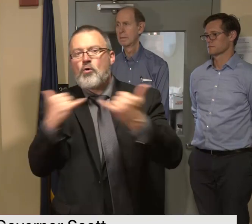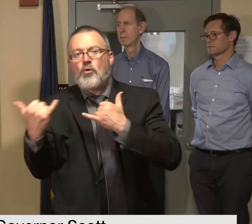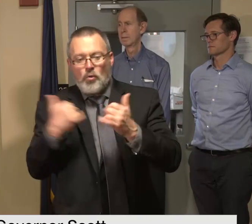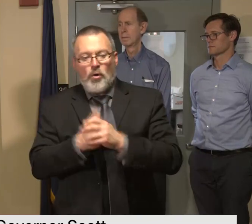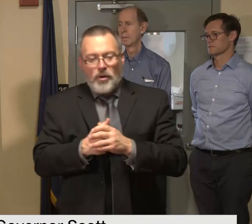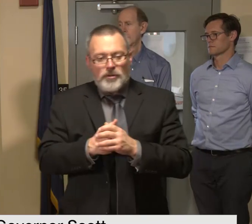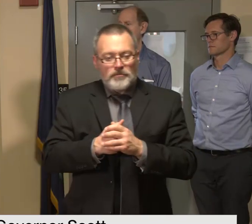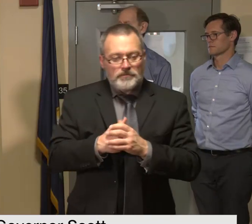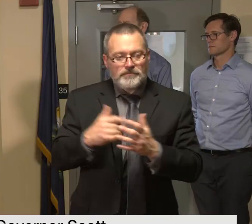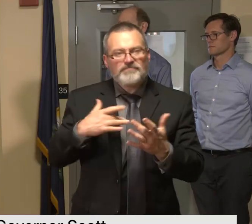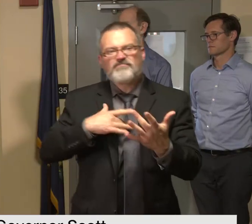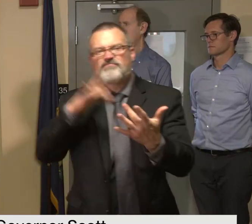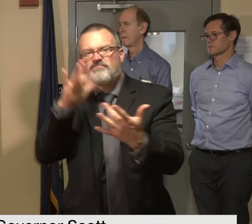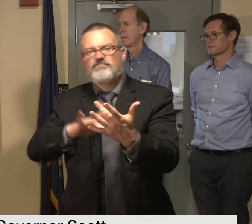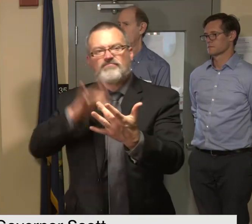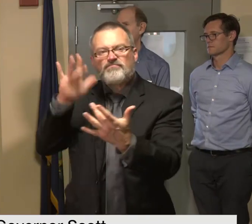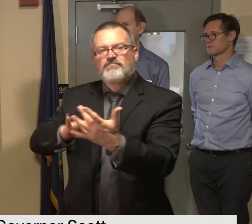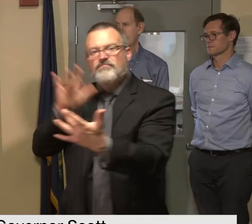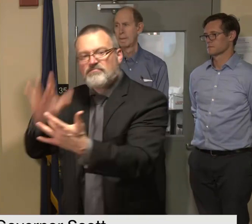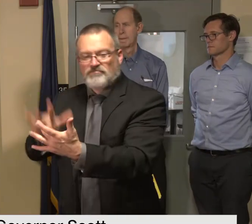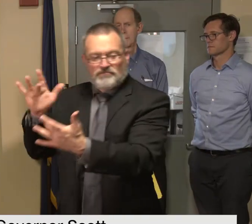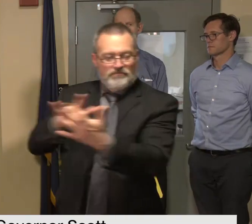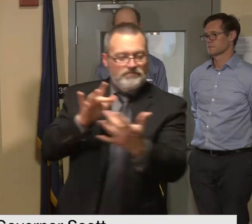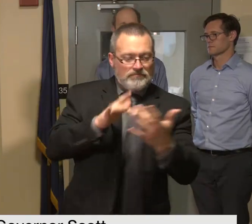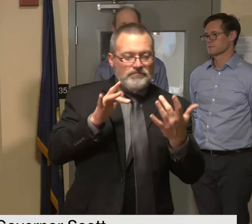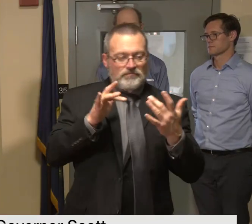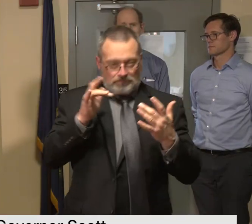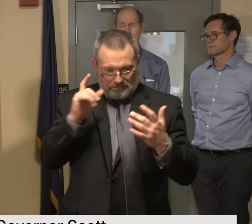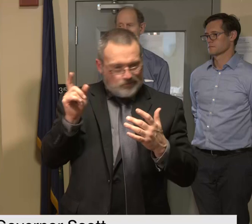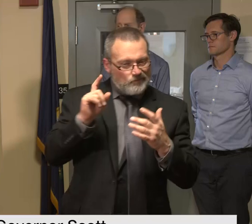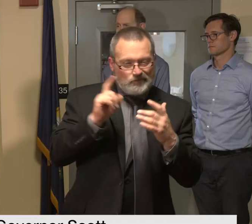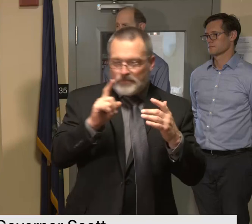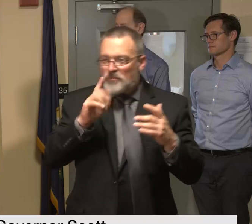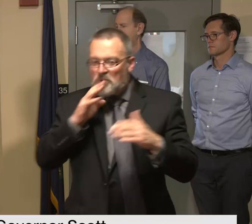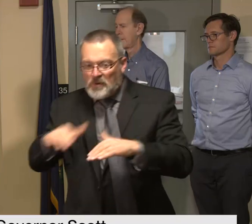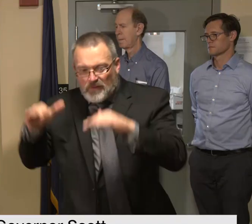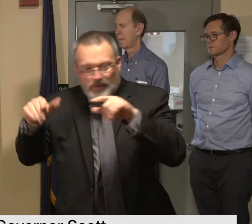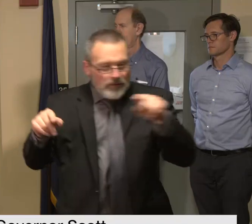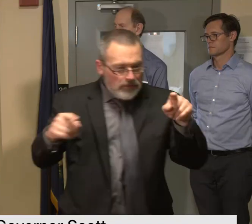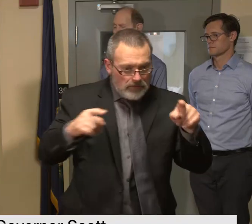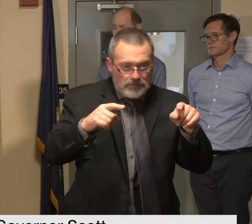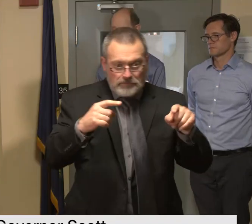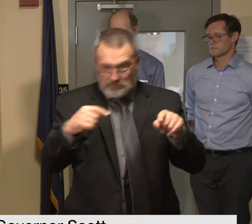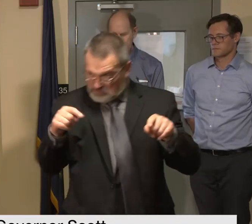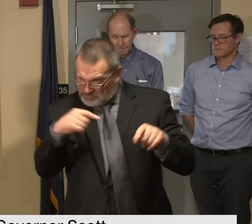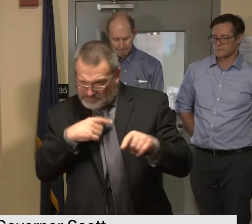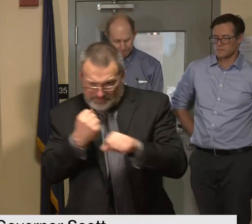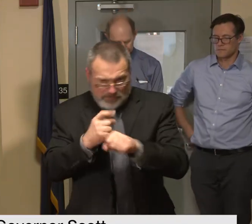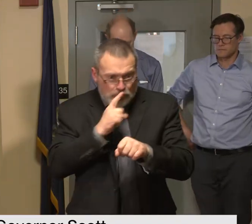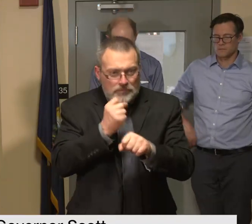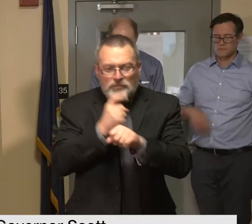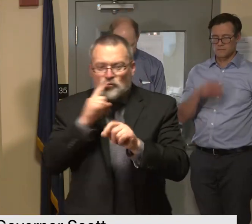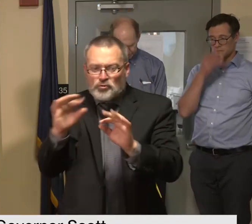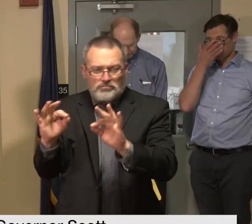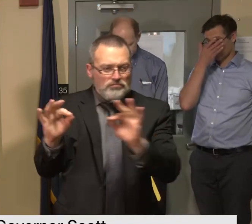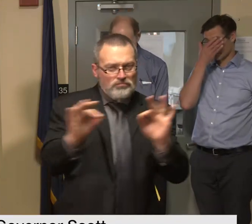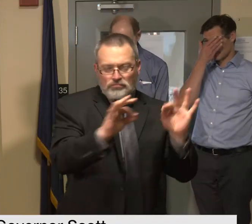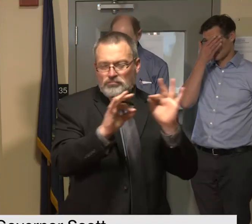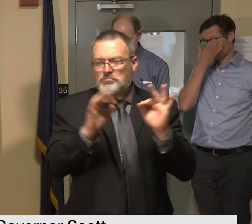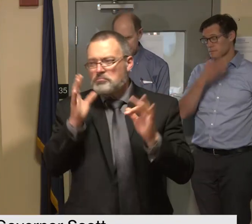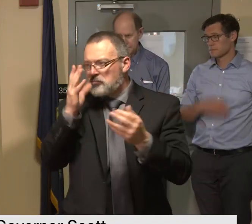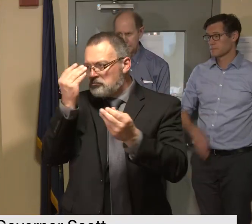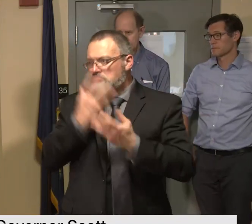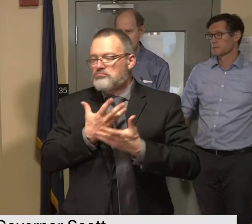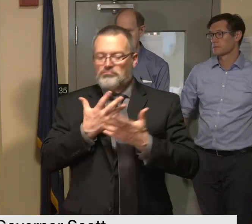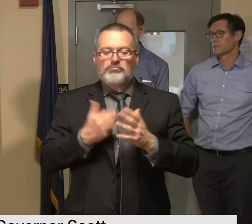wastewater facilities in known flood zones that we have that haven't reported to the state yet in terms